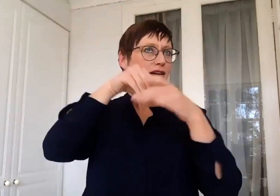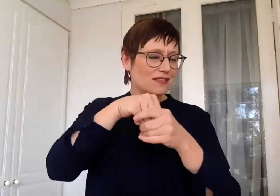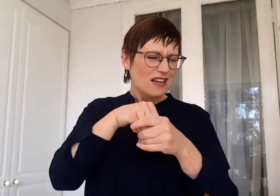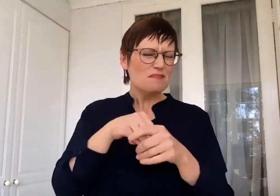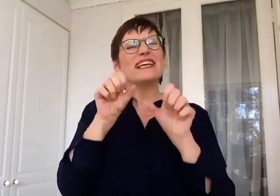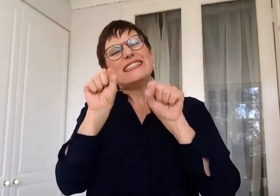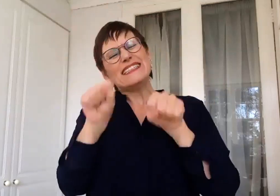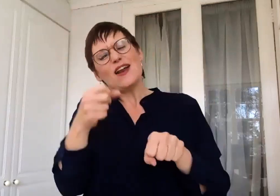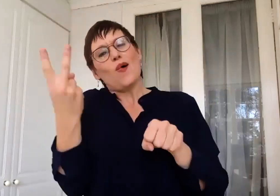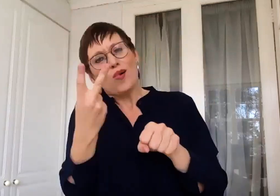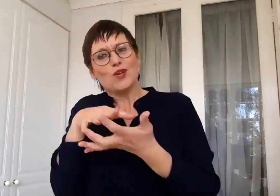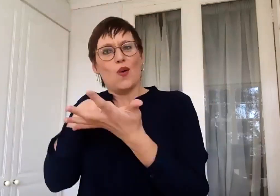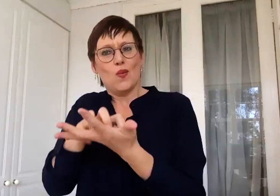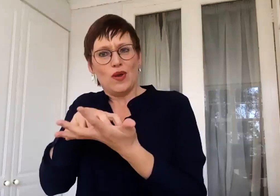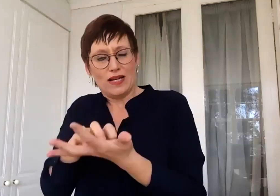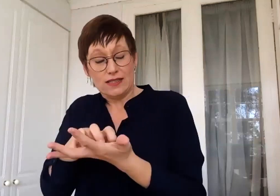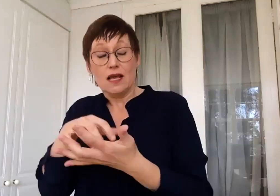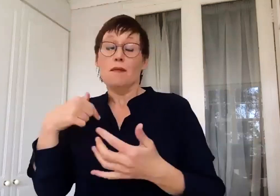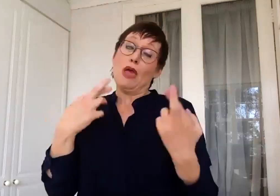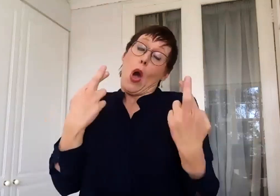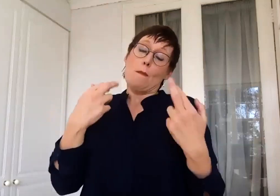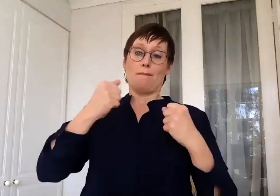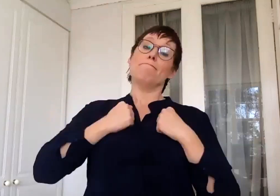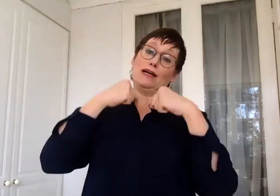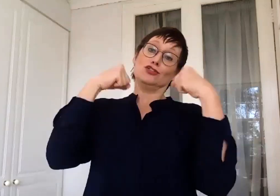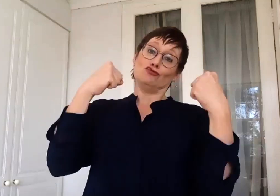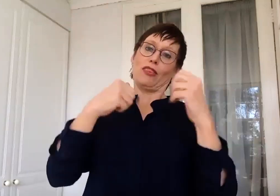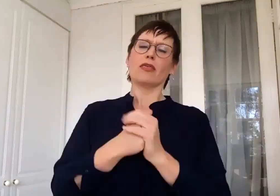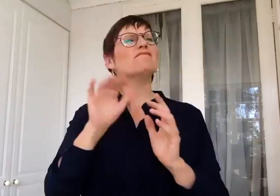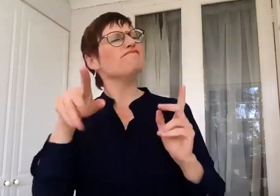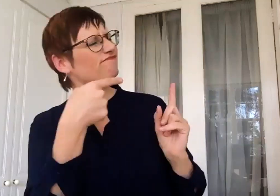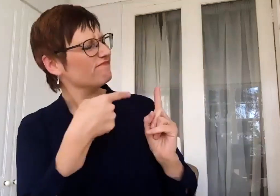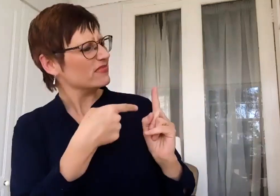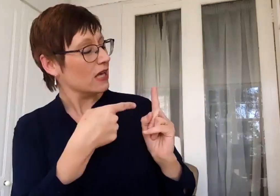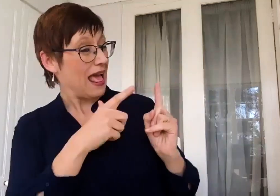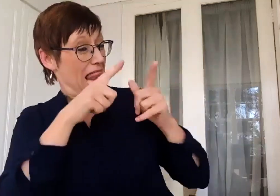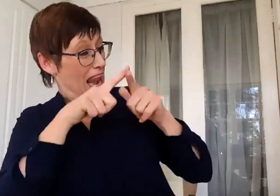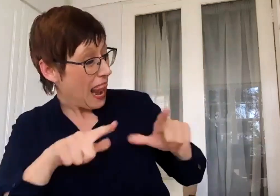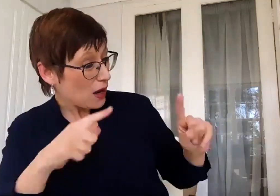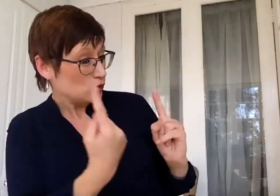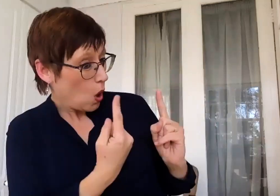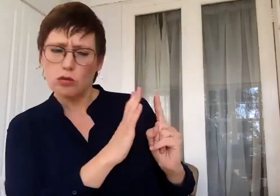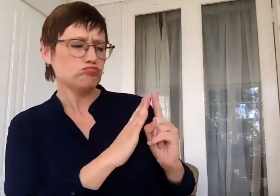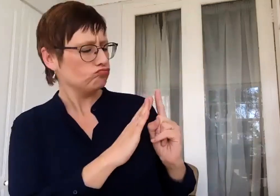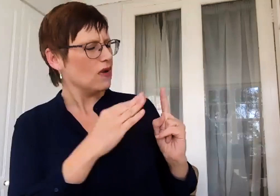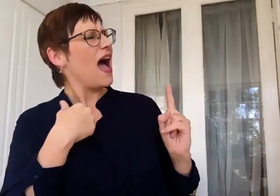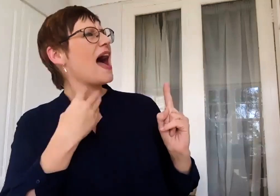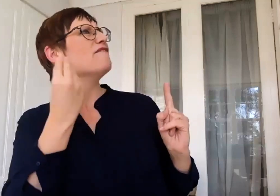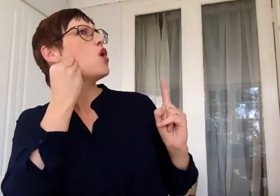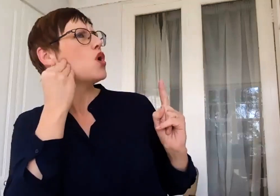to have any background or history in deafness. This isn't just about language. It is fundamentally about community, which is why sociolinguistics